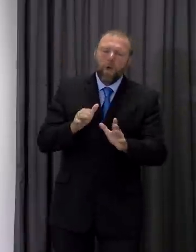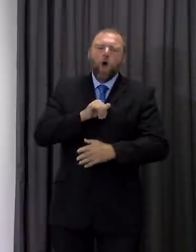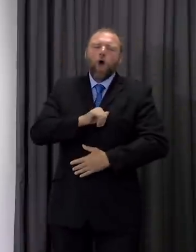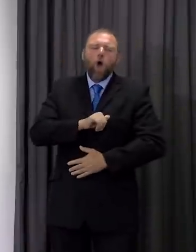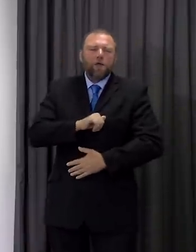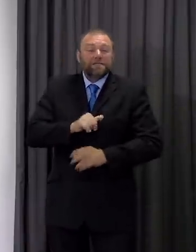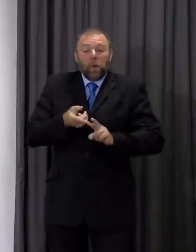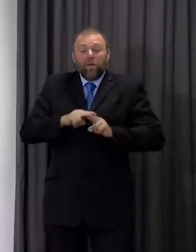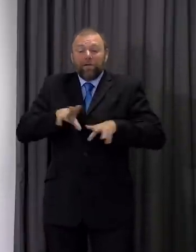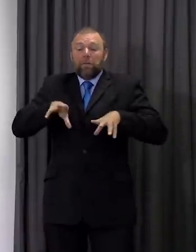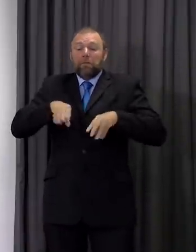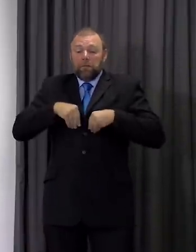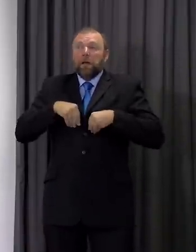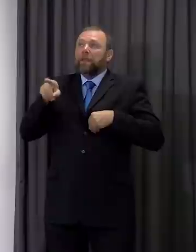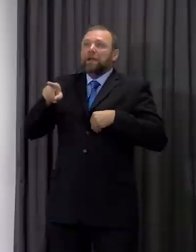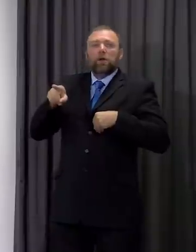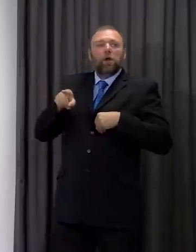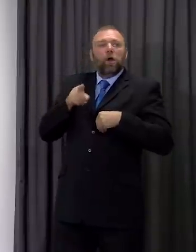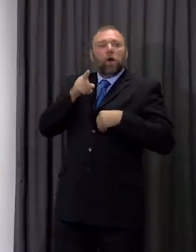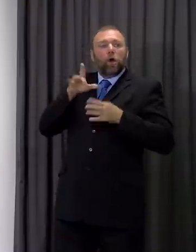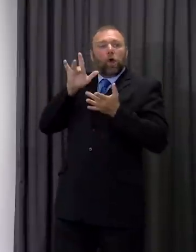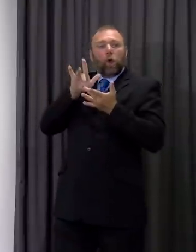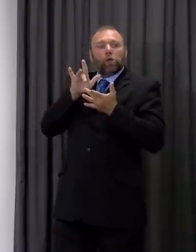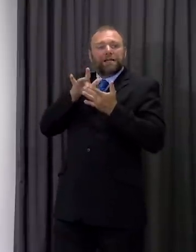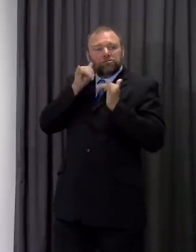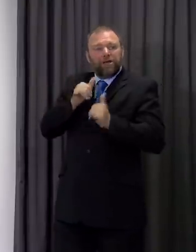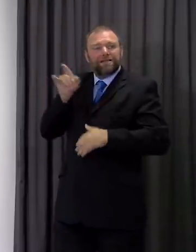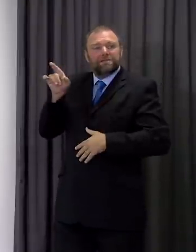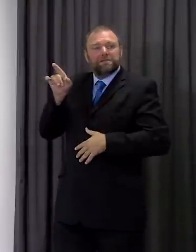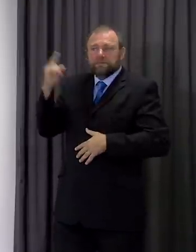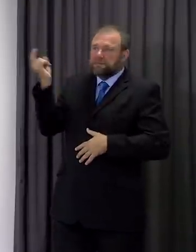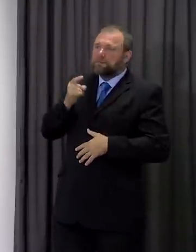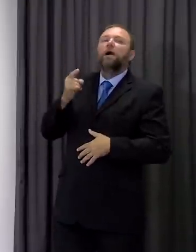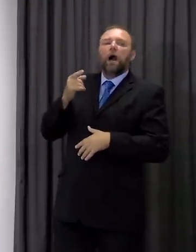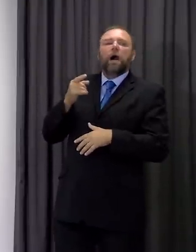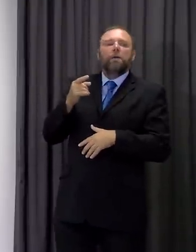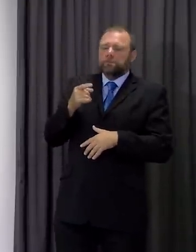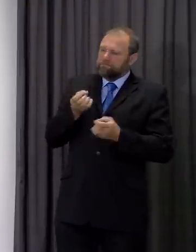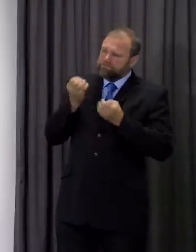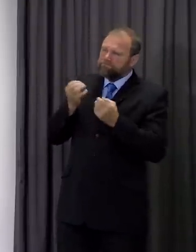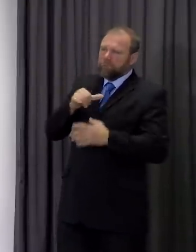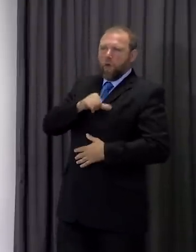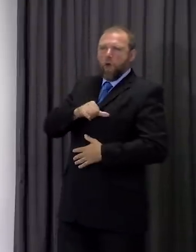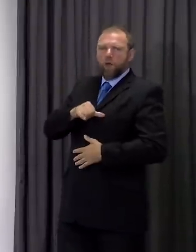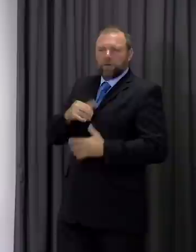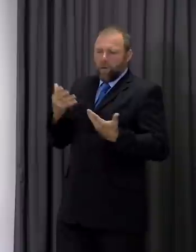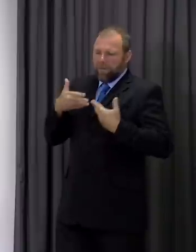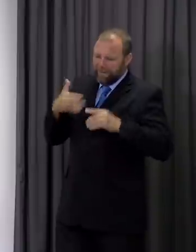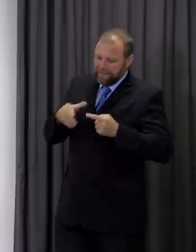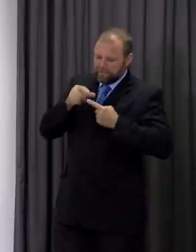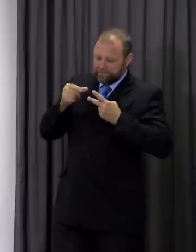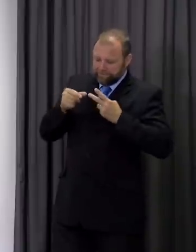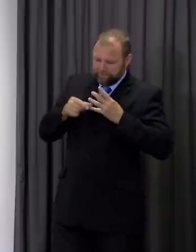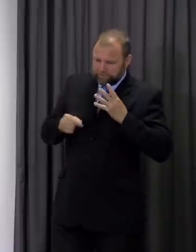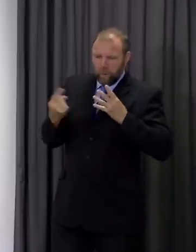that information. So, you know, people who are reluctant to say what's happened, that means that the risks of taking more local lockdown measures, or